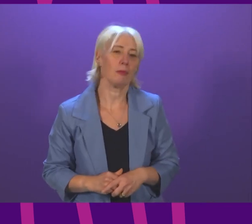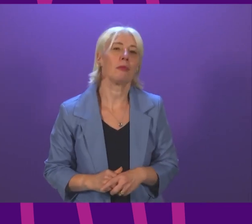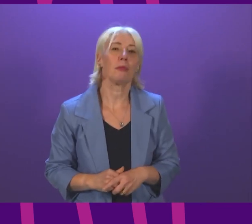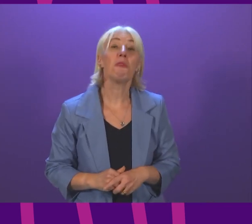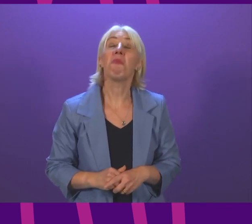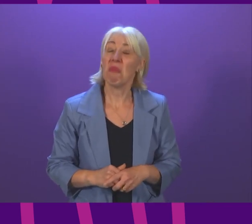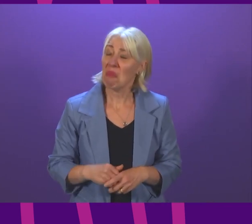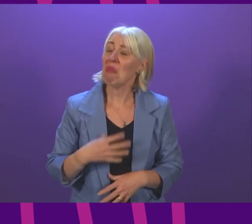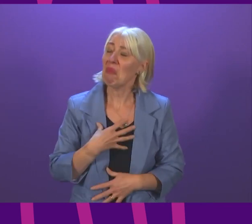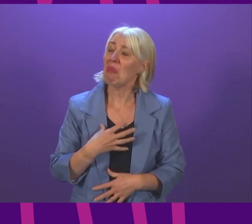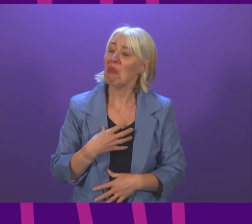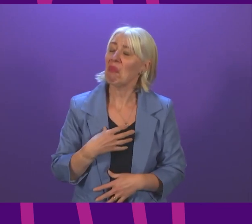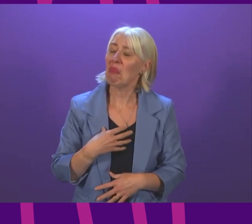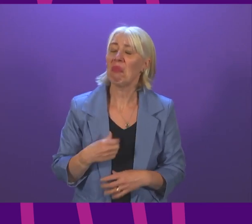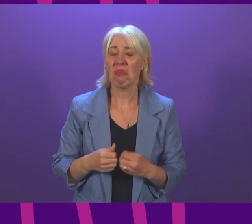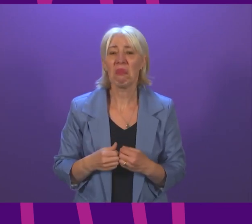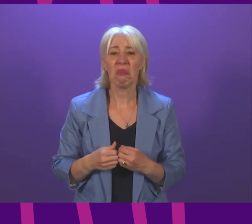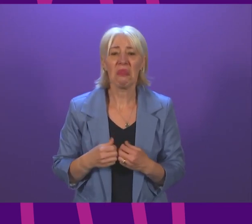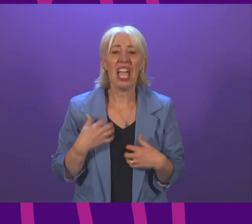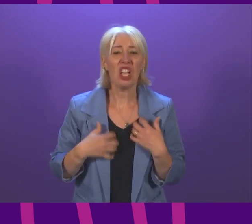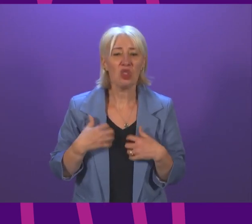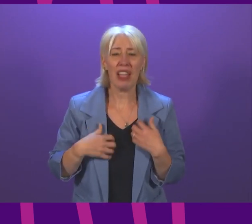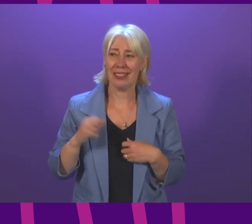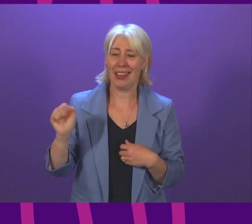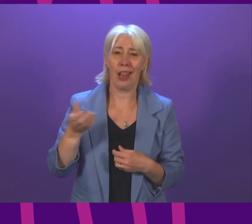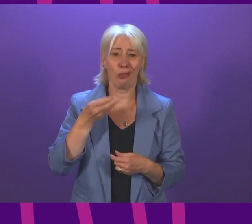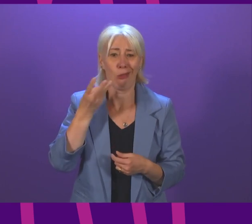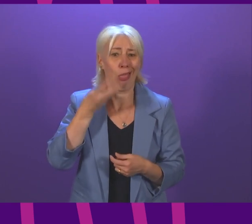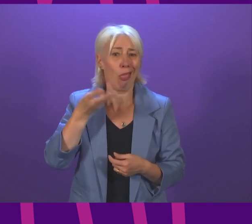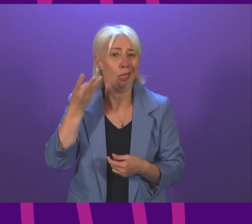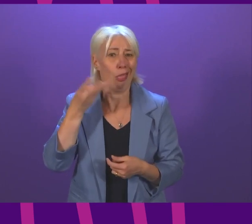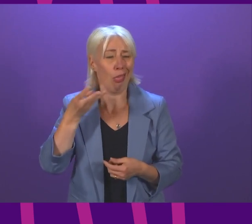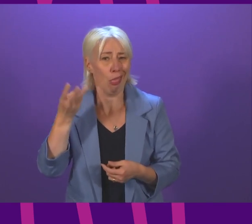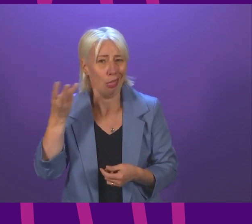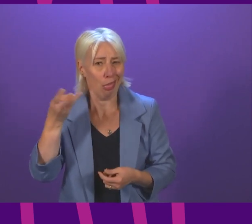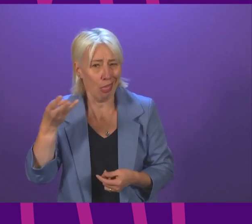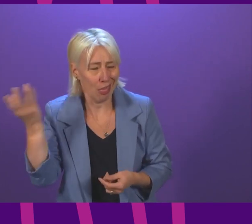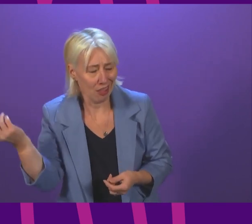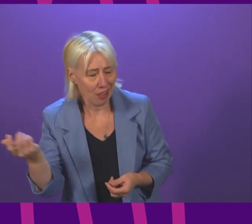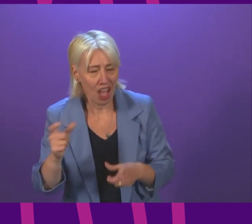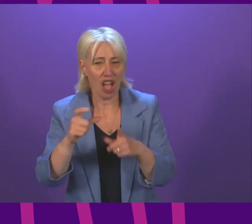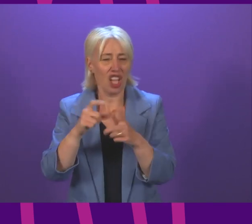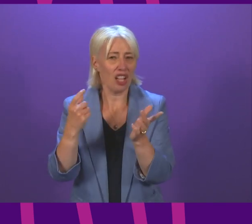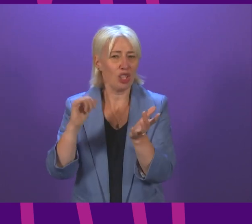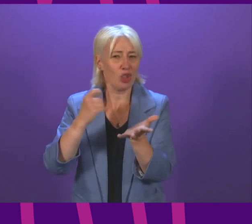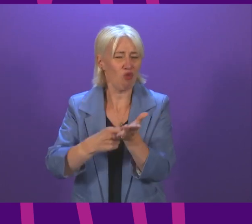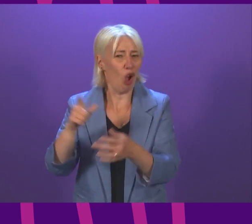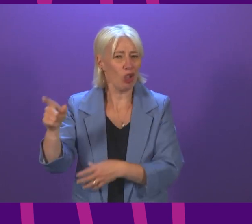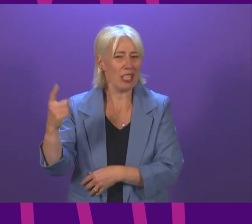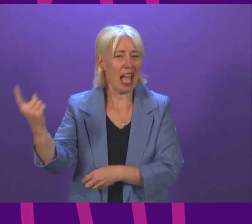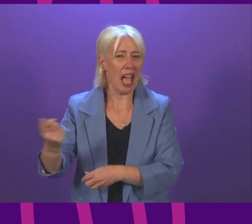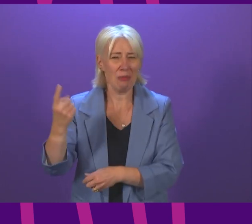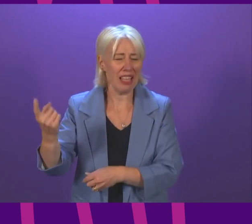It's interesting that in the course of that ramble, Douglas Ross appears to have completely changed